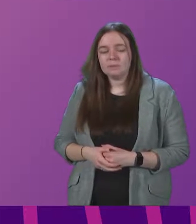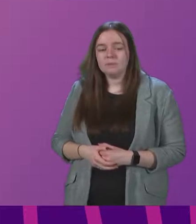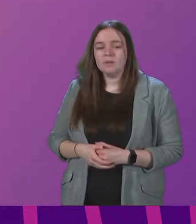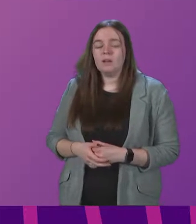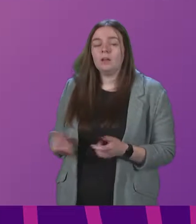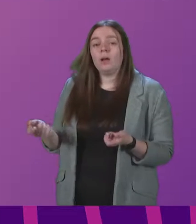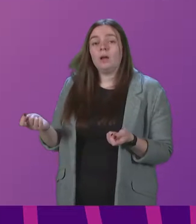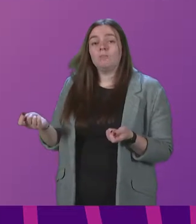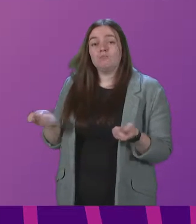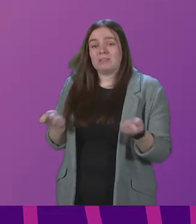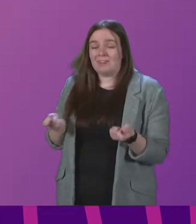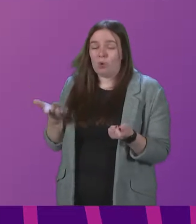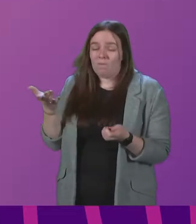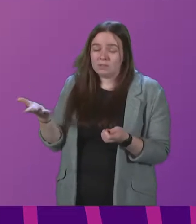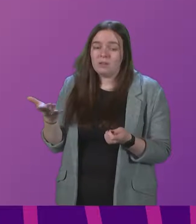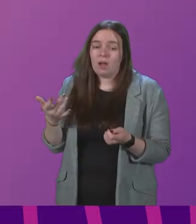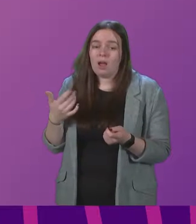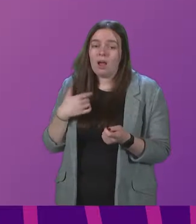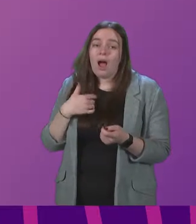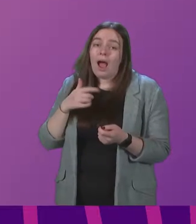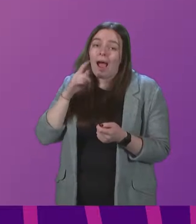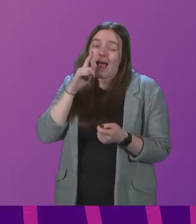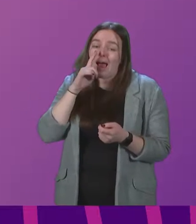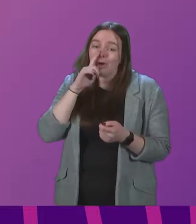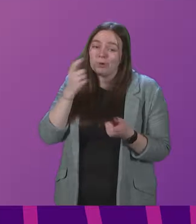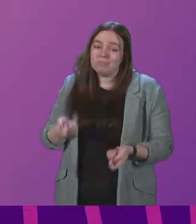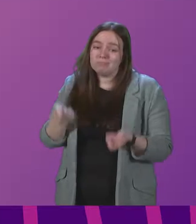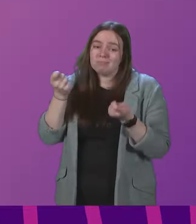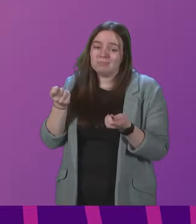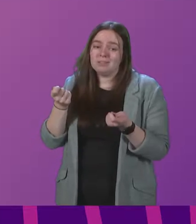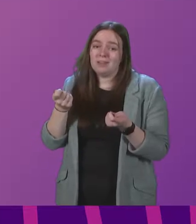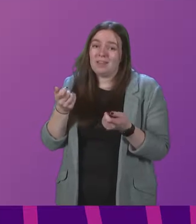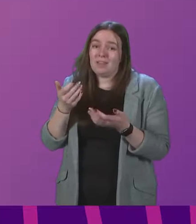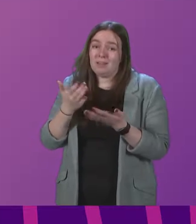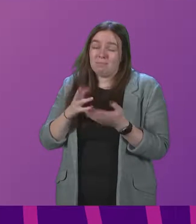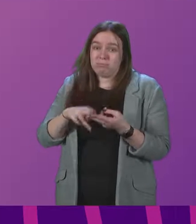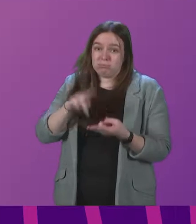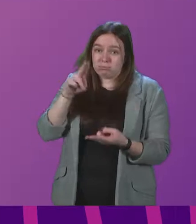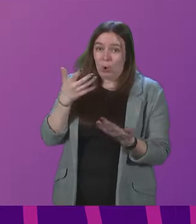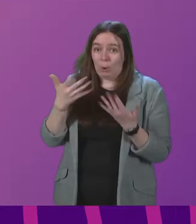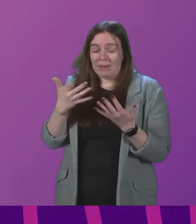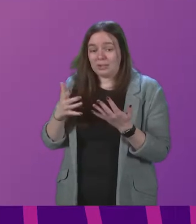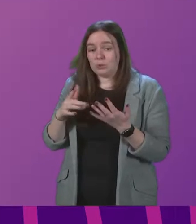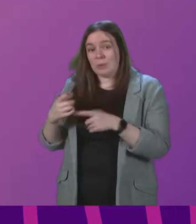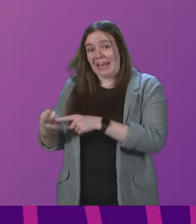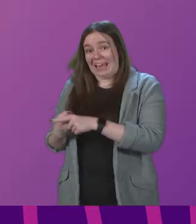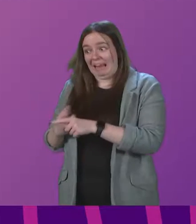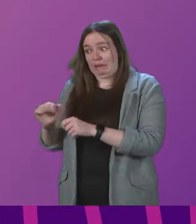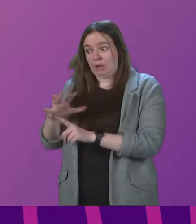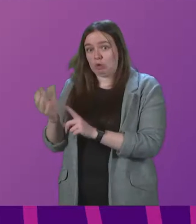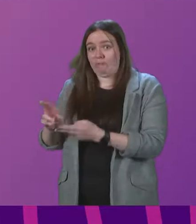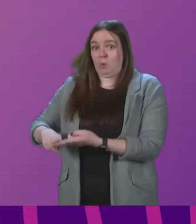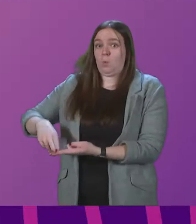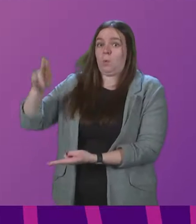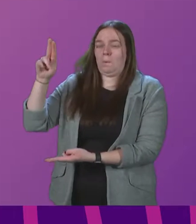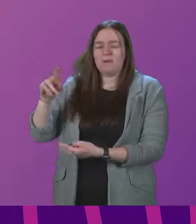Presiding Officer, I could, of course, point out that this is an almost identical rise to the one that's been introduced in England by the Conservatives. But